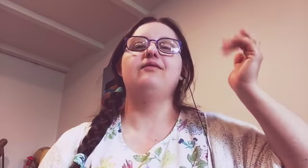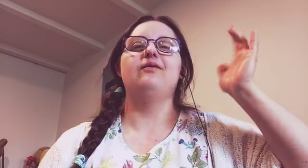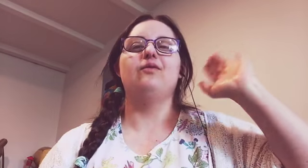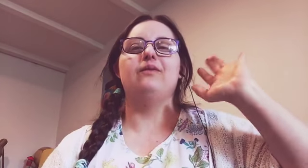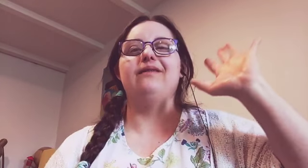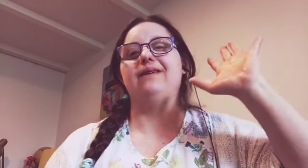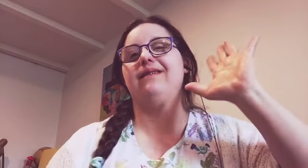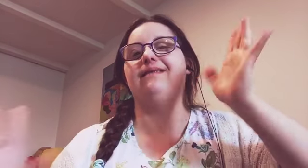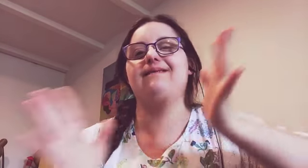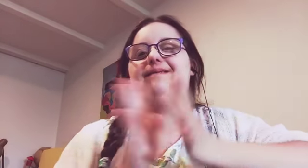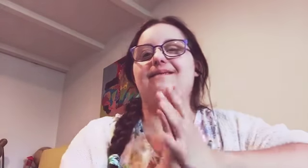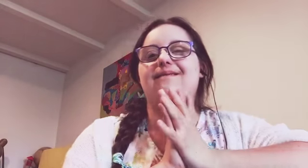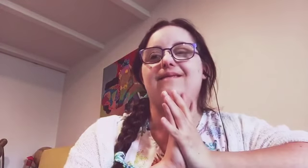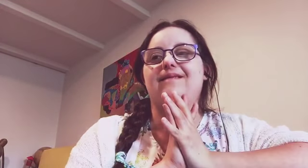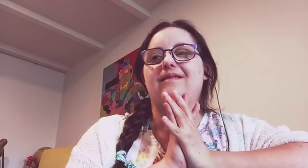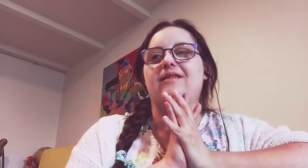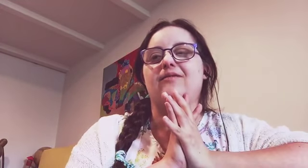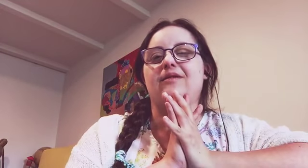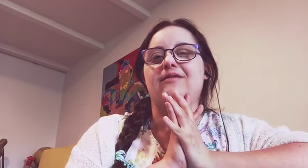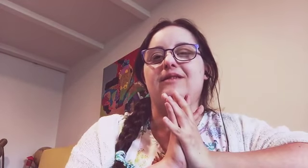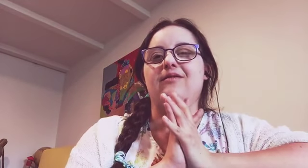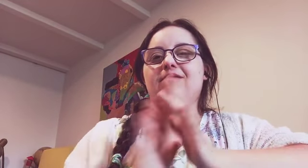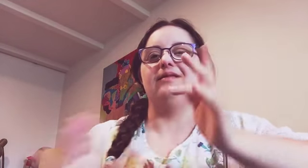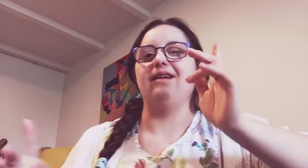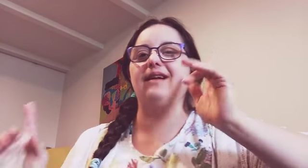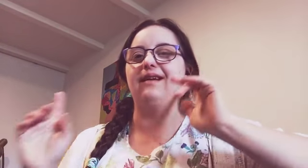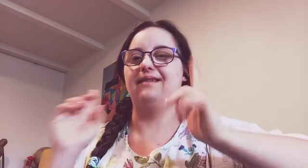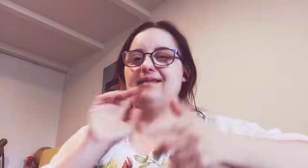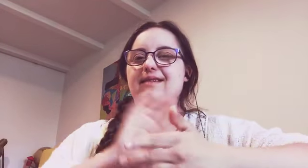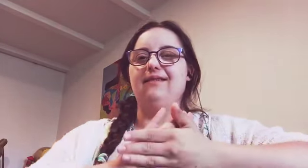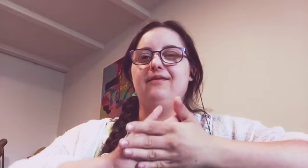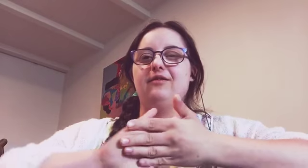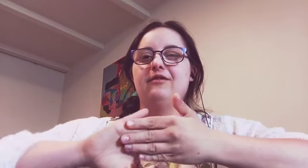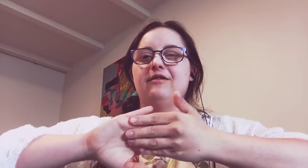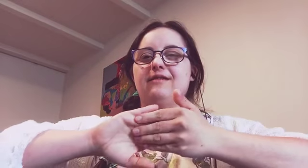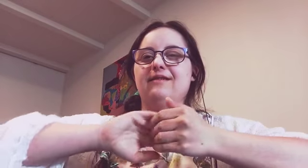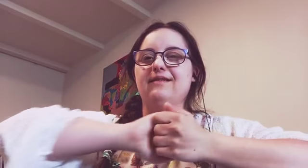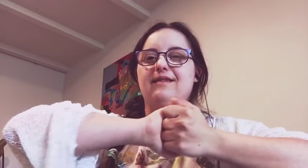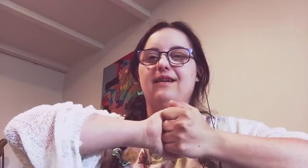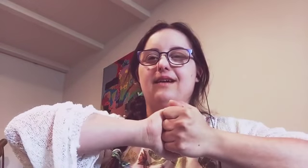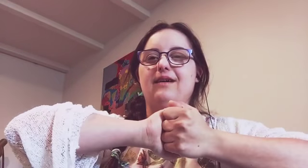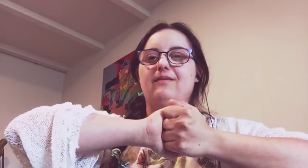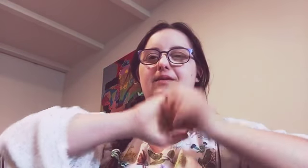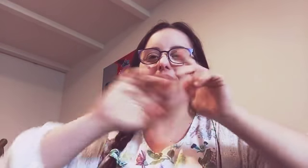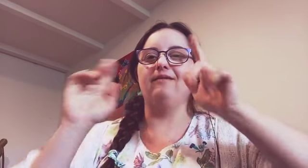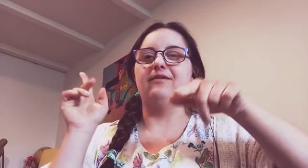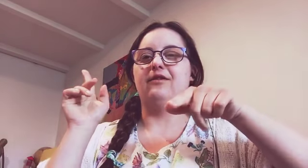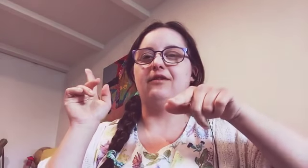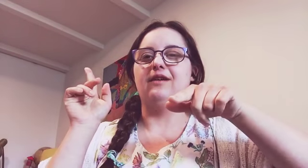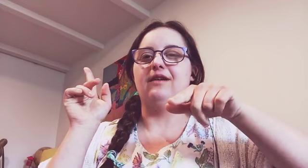one of my favorite softwares to use. And if you're looking for a